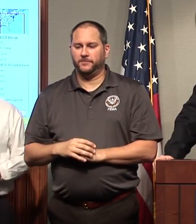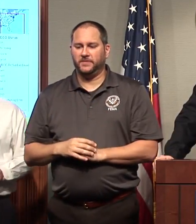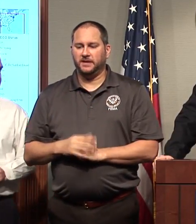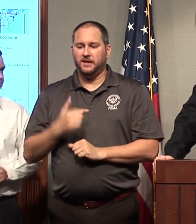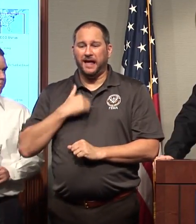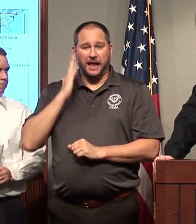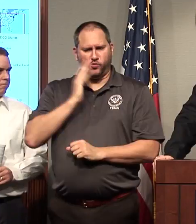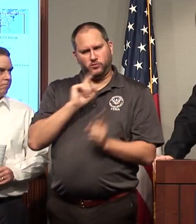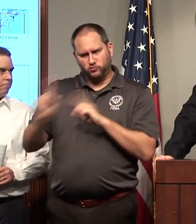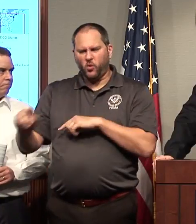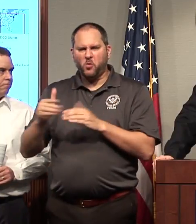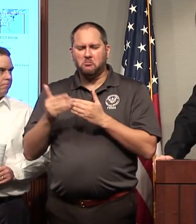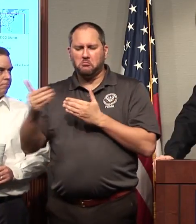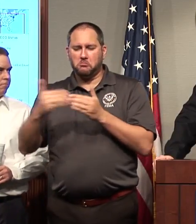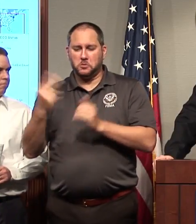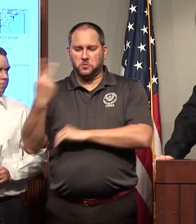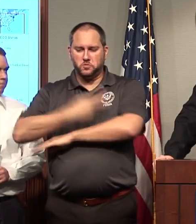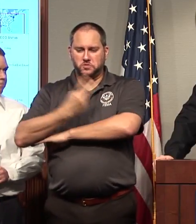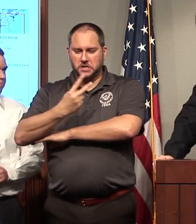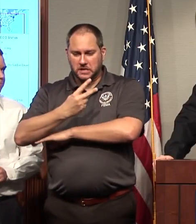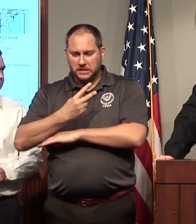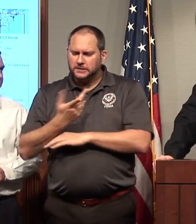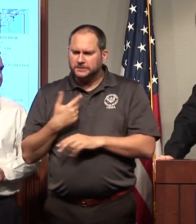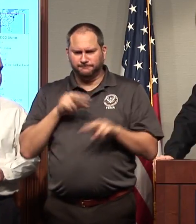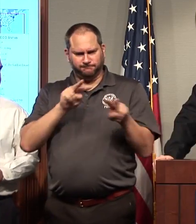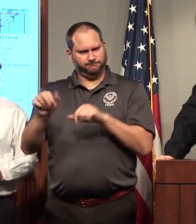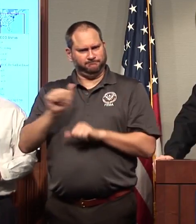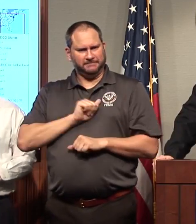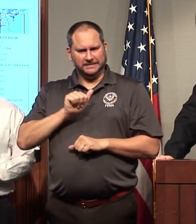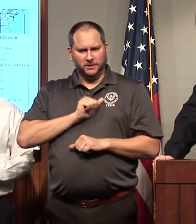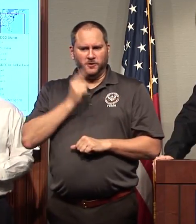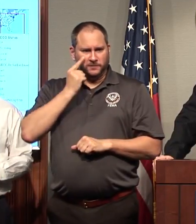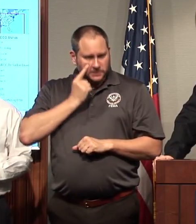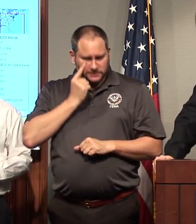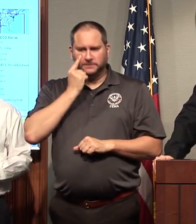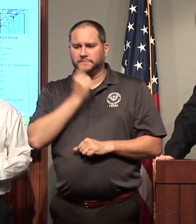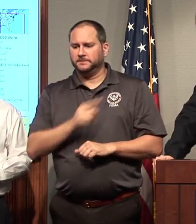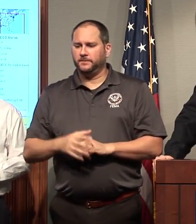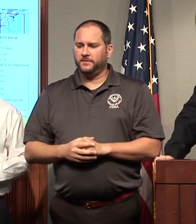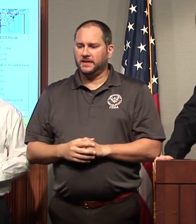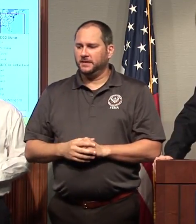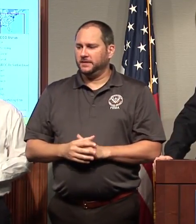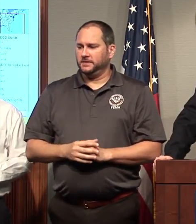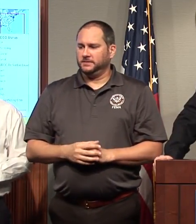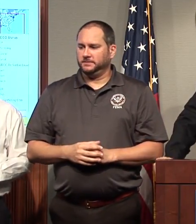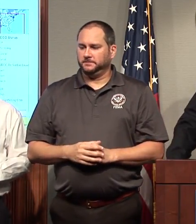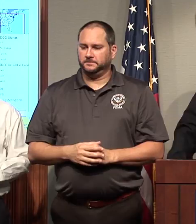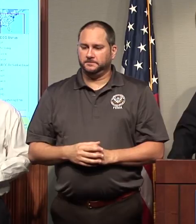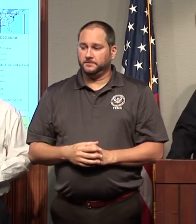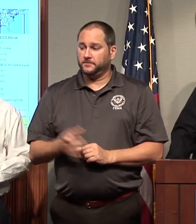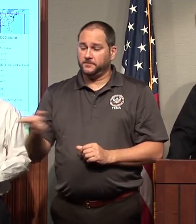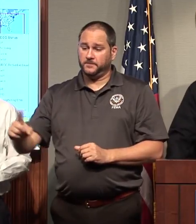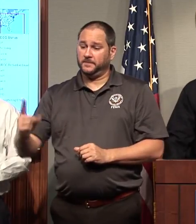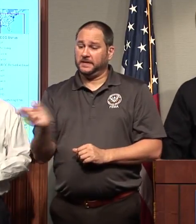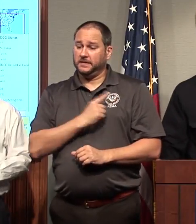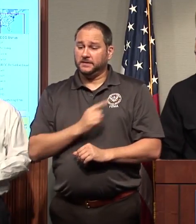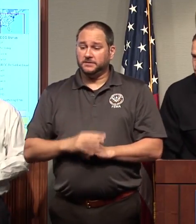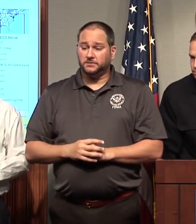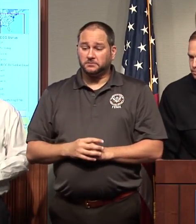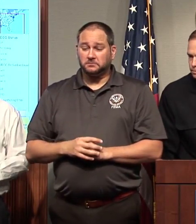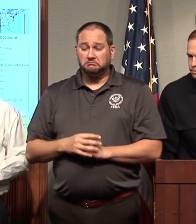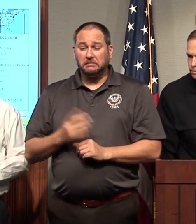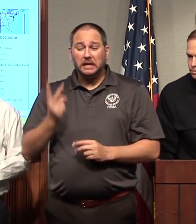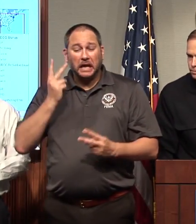hours to put my eyes on the ground to make sure that we're making progress. What's the visibility like in